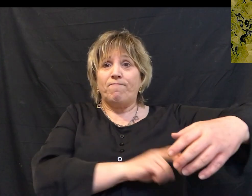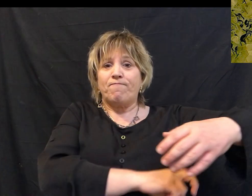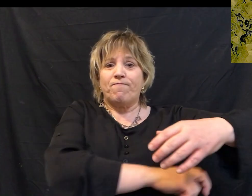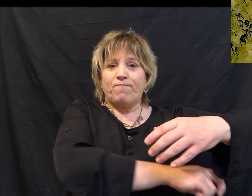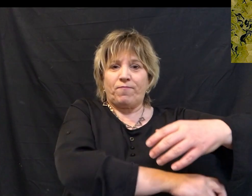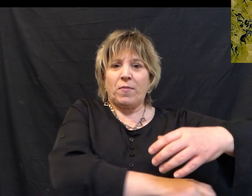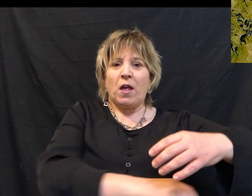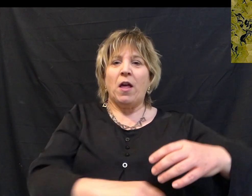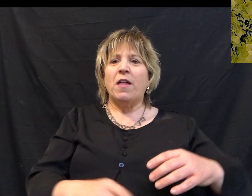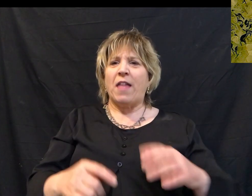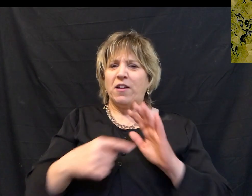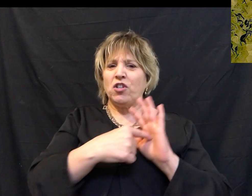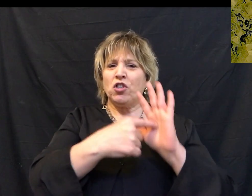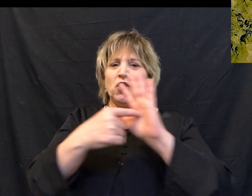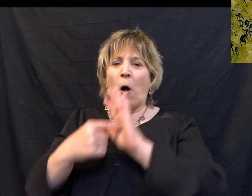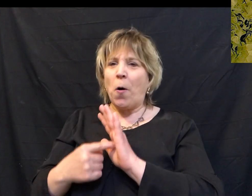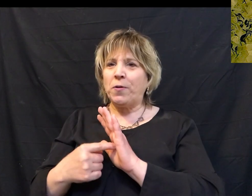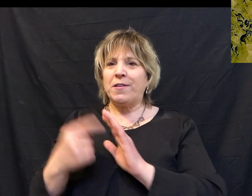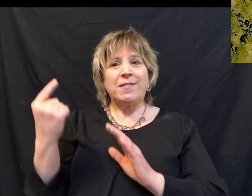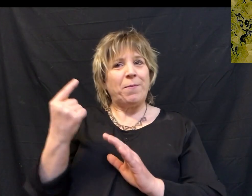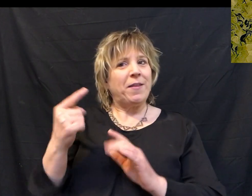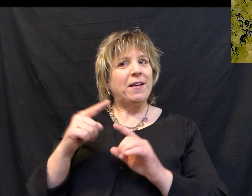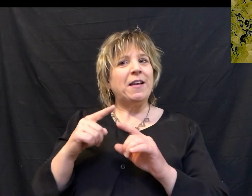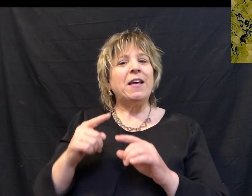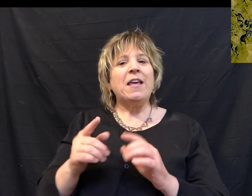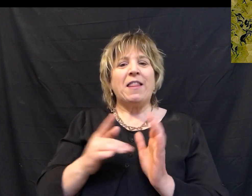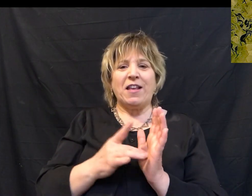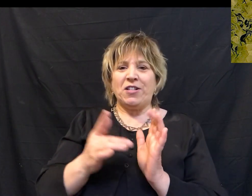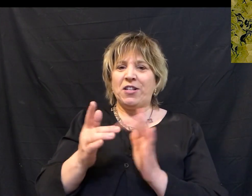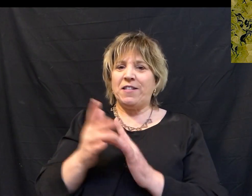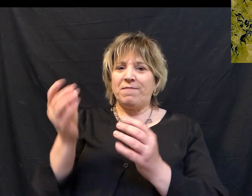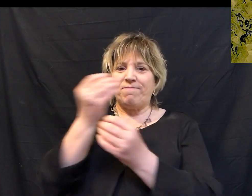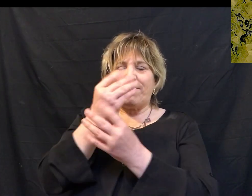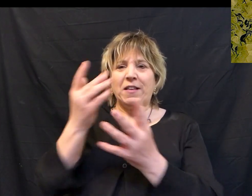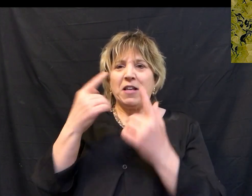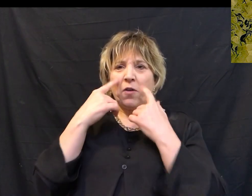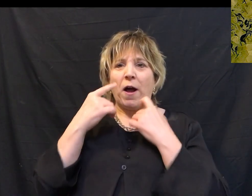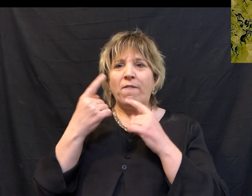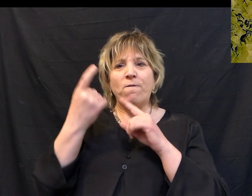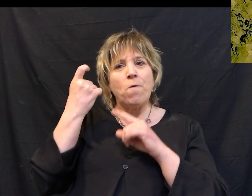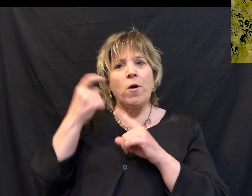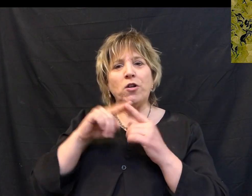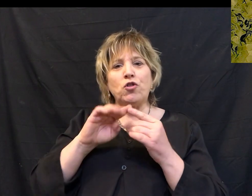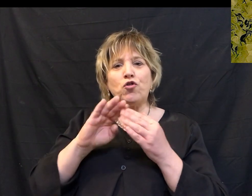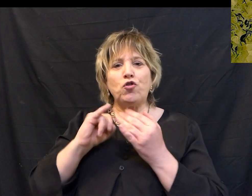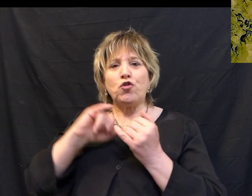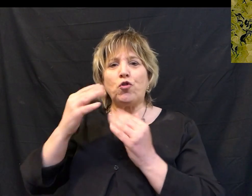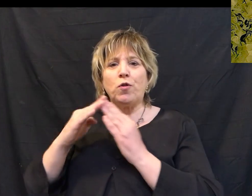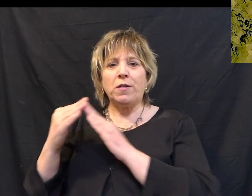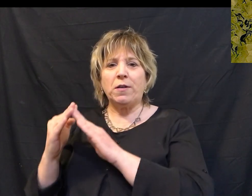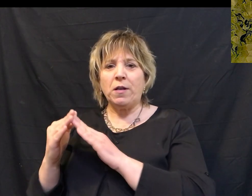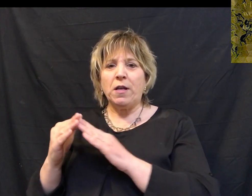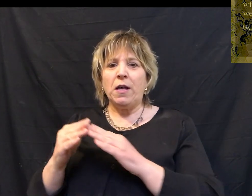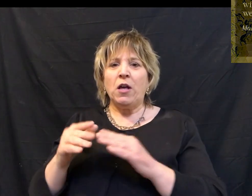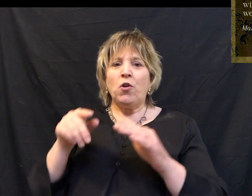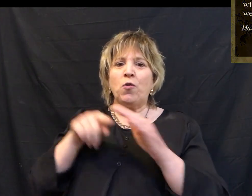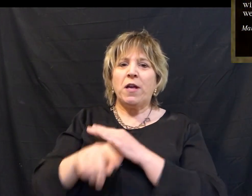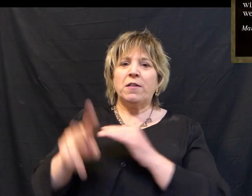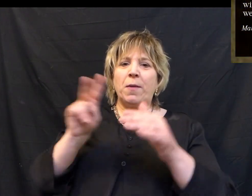wingspan, which echoes something else Jesus said as he wept over the city. He said, Jerusalem, Jerusalem, who